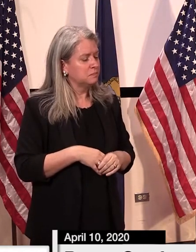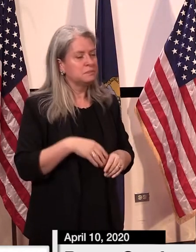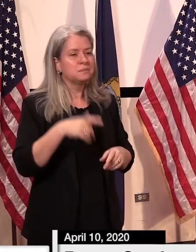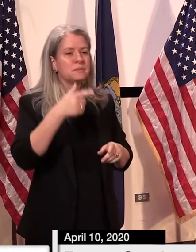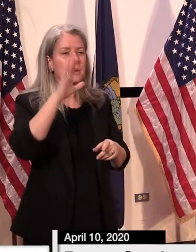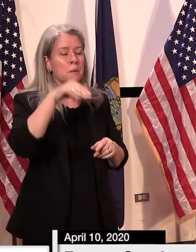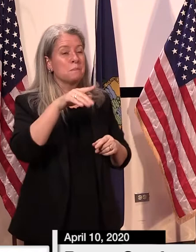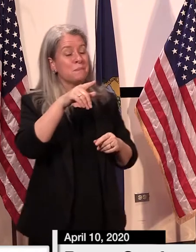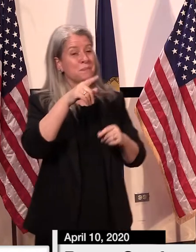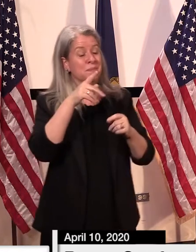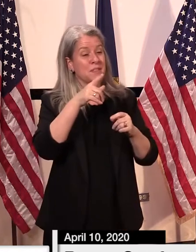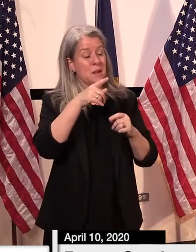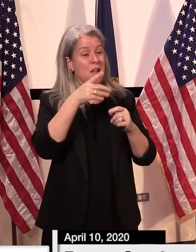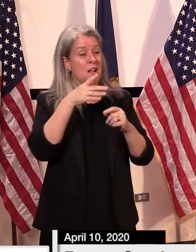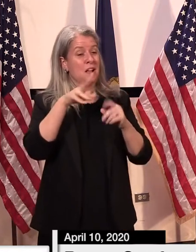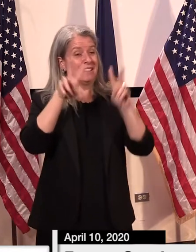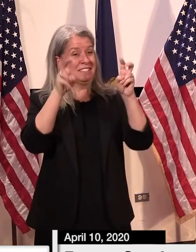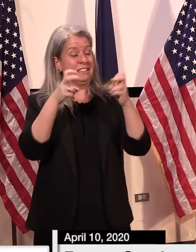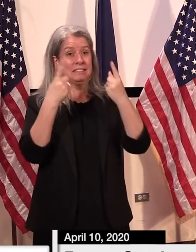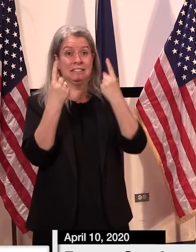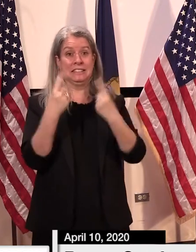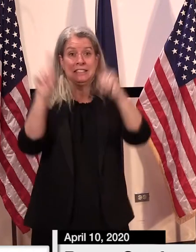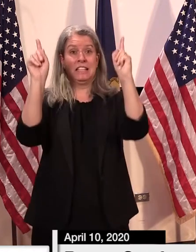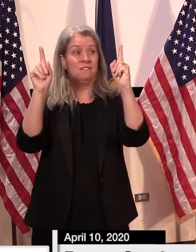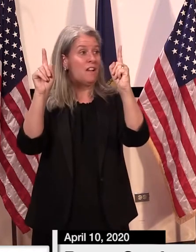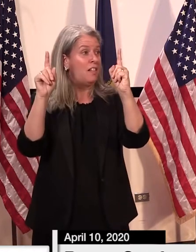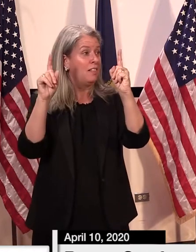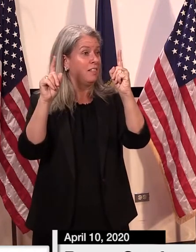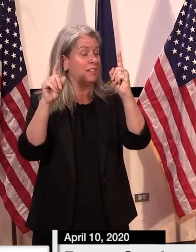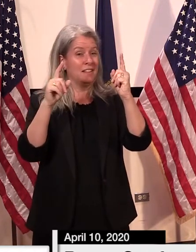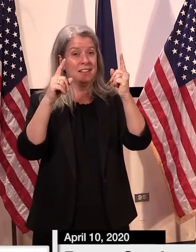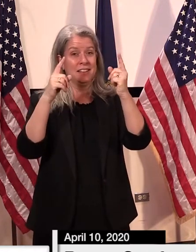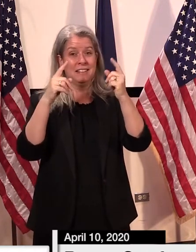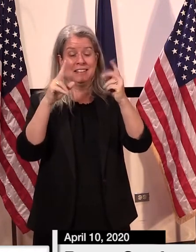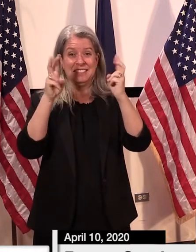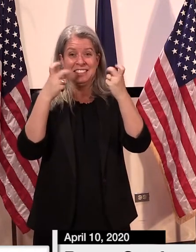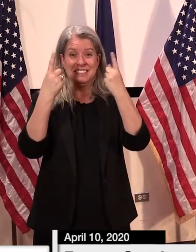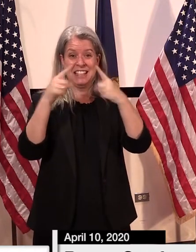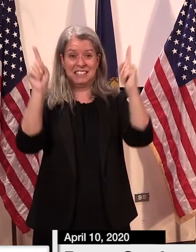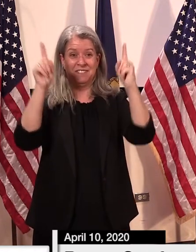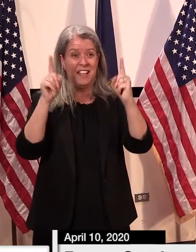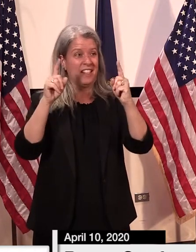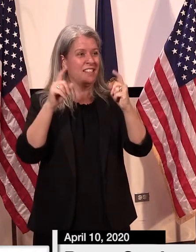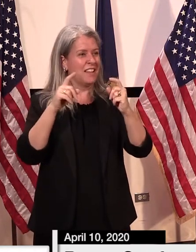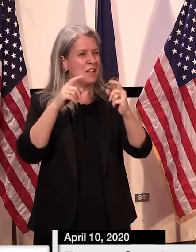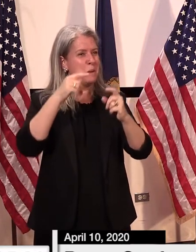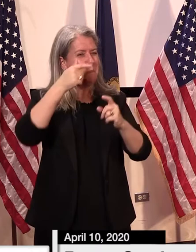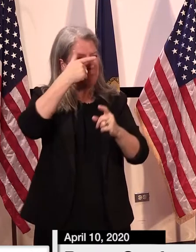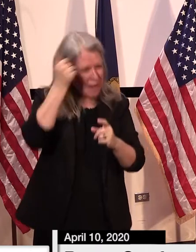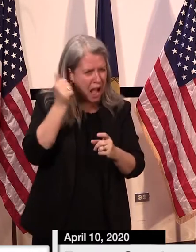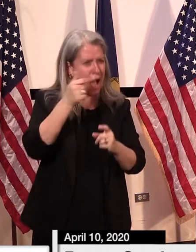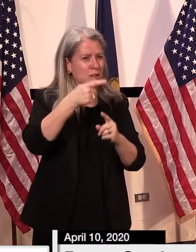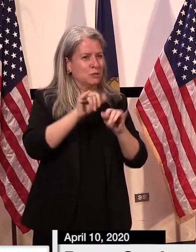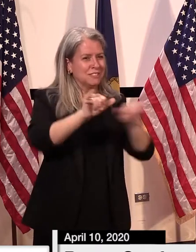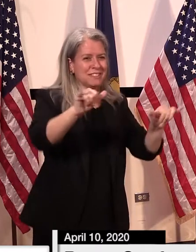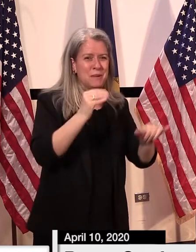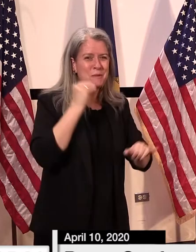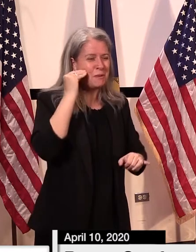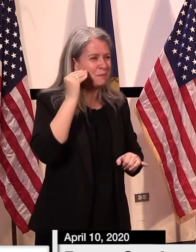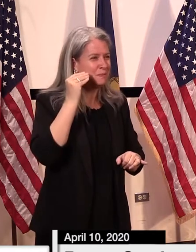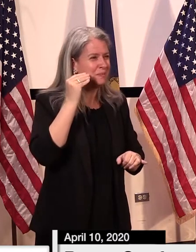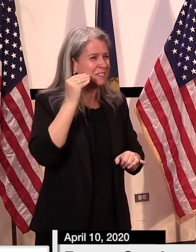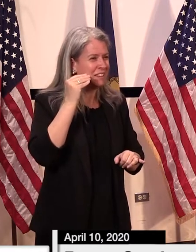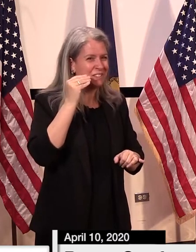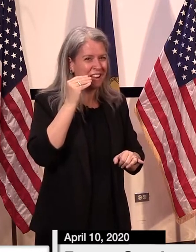successful we are with this social distancing and all the measures we've taken, the more it's going to look like we